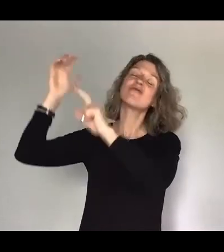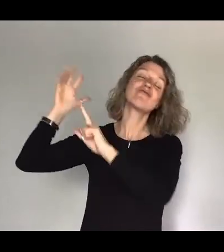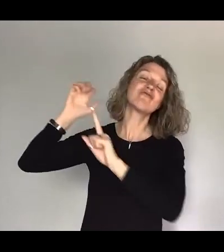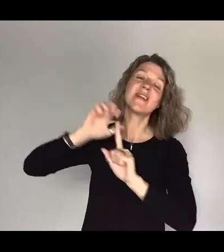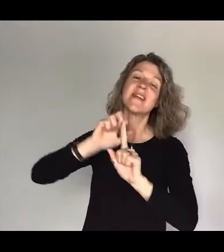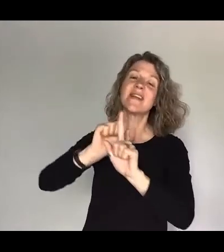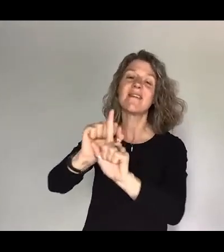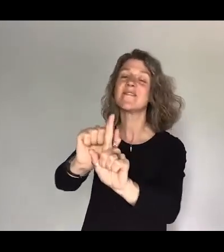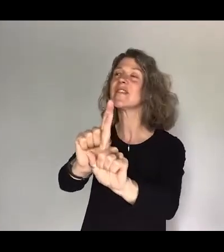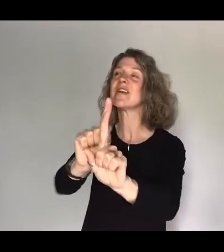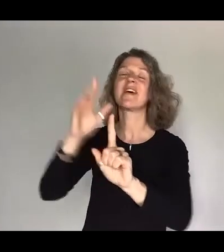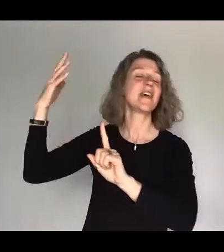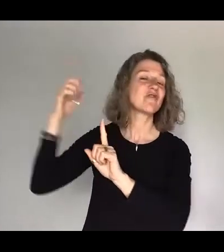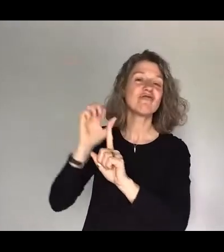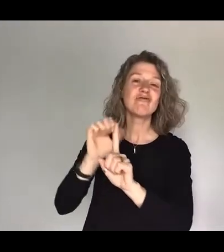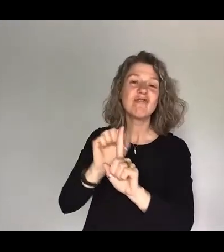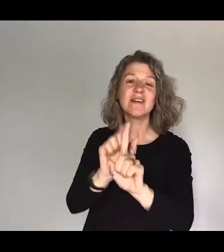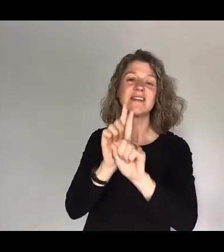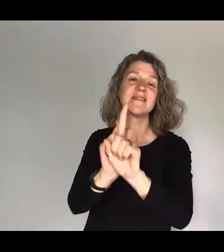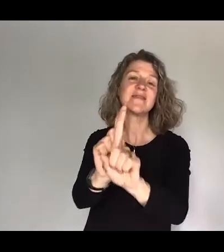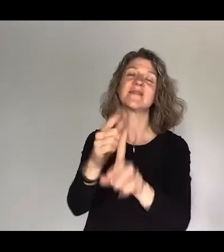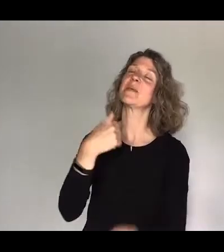after it's running after me